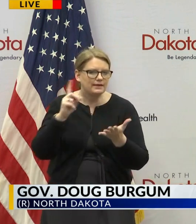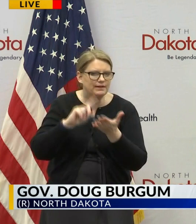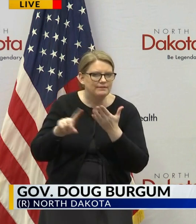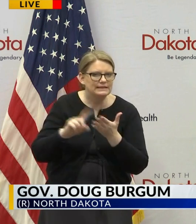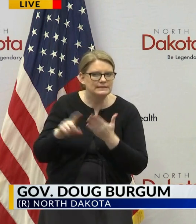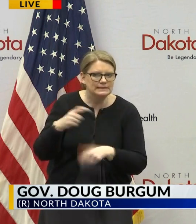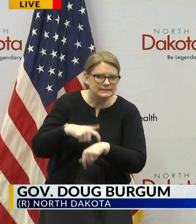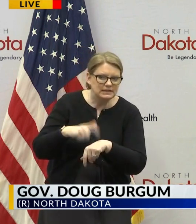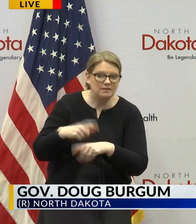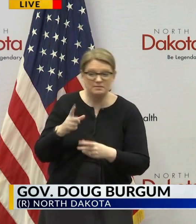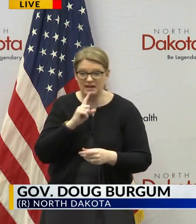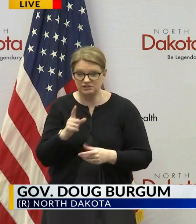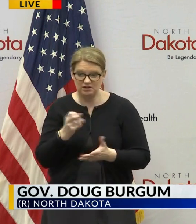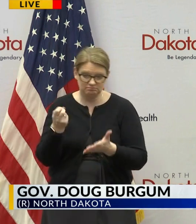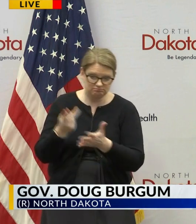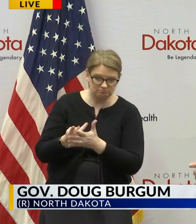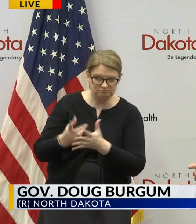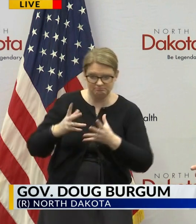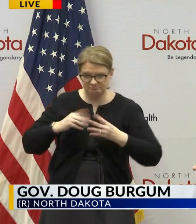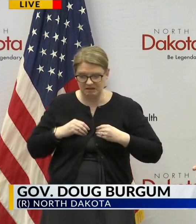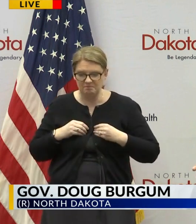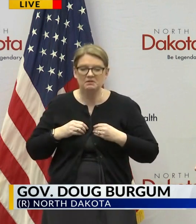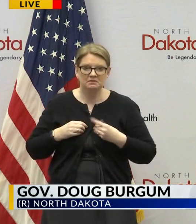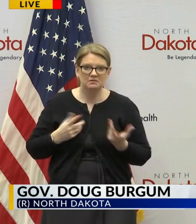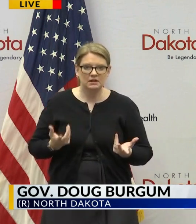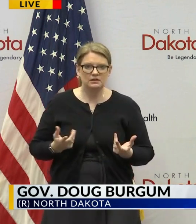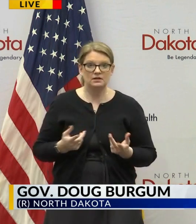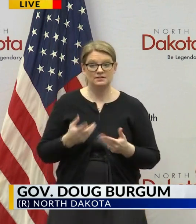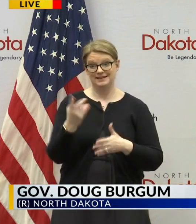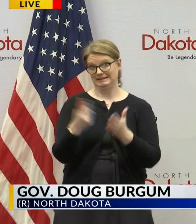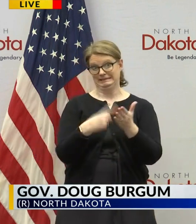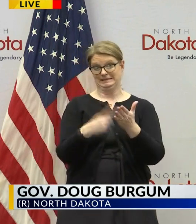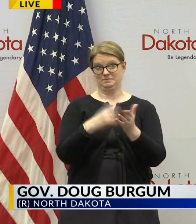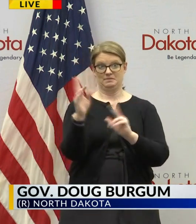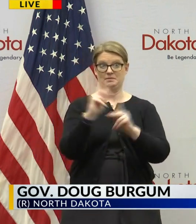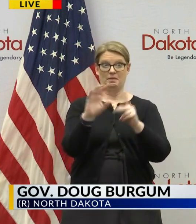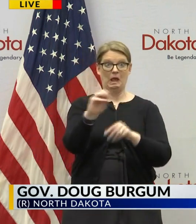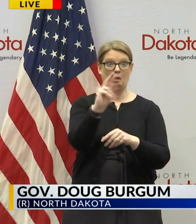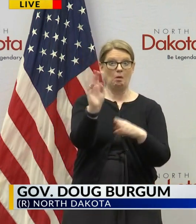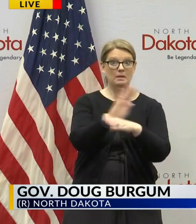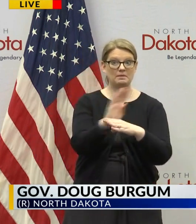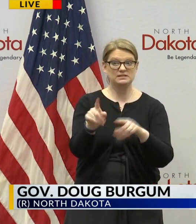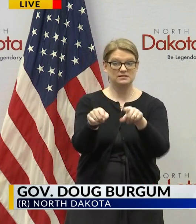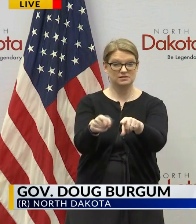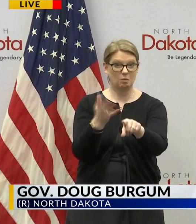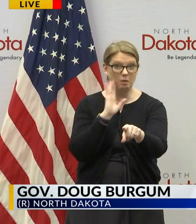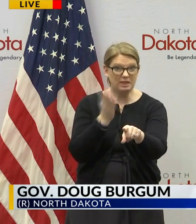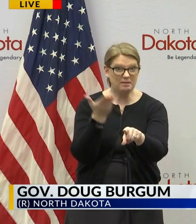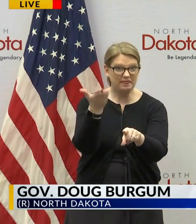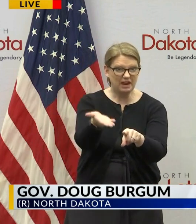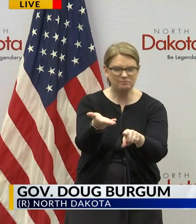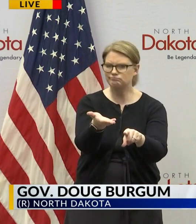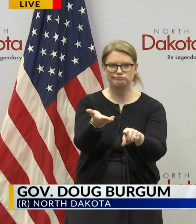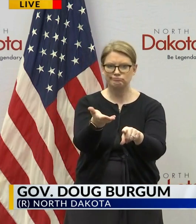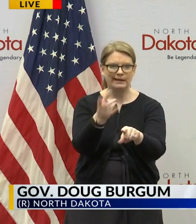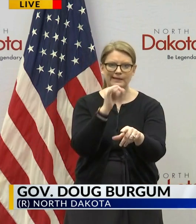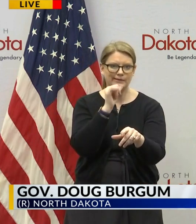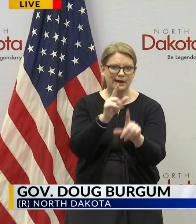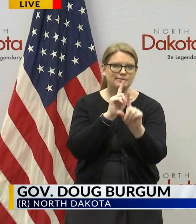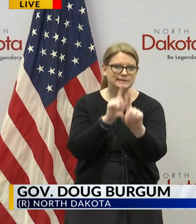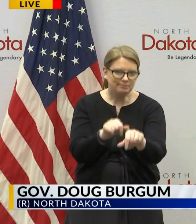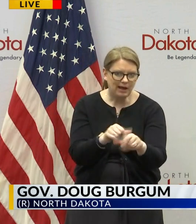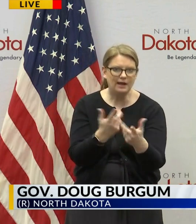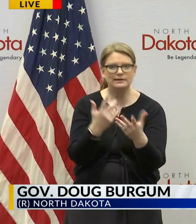to qualify that claim with all this disruptions employers may not even be at their place of business to be able to respond to mailings or emails from job